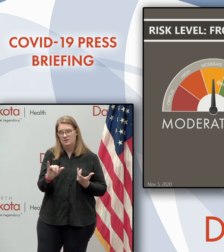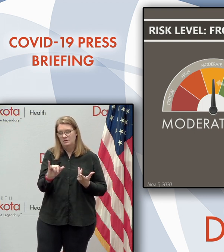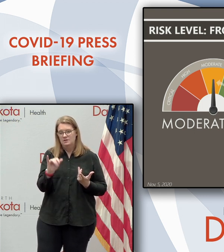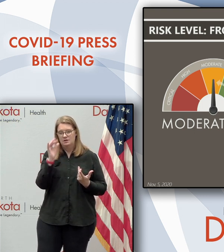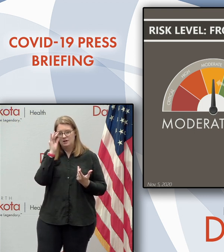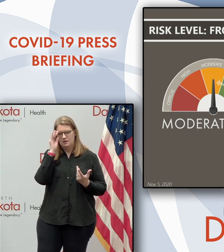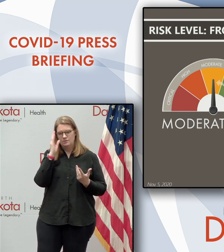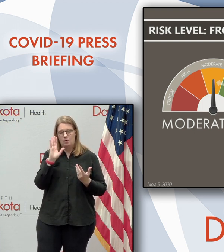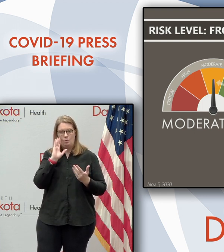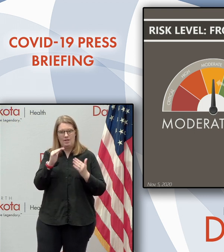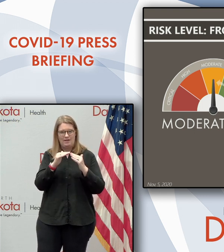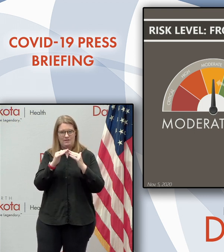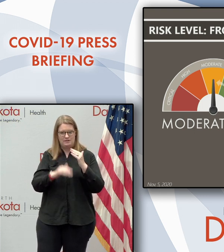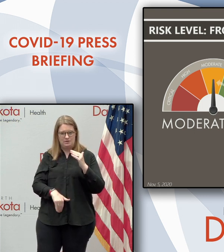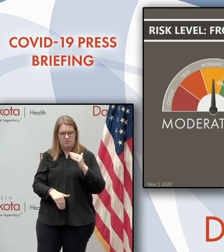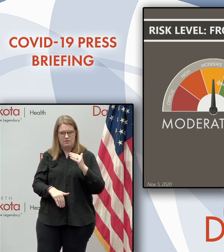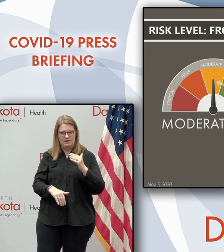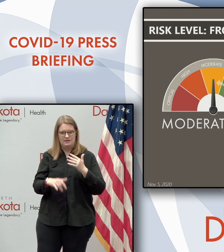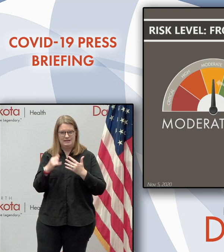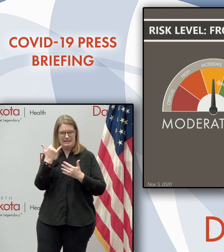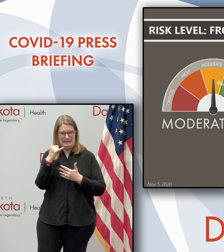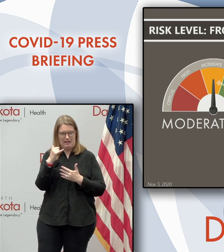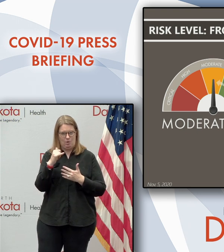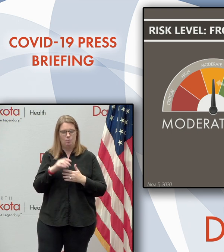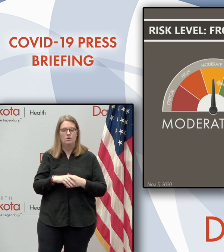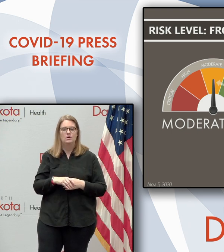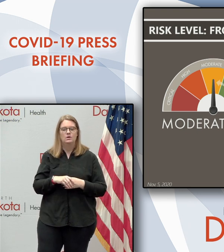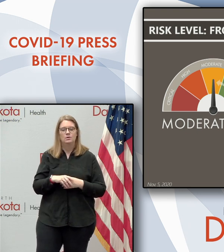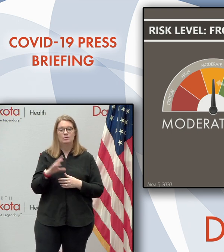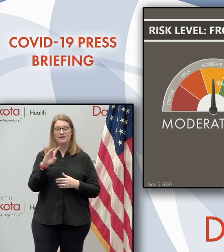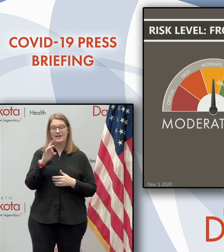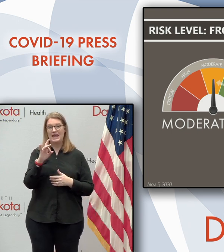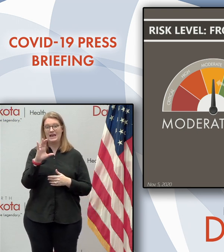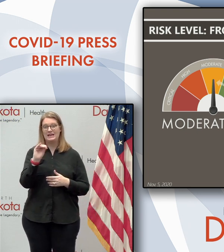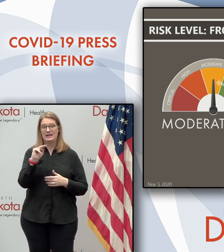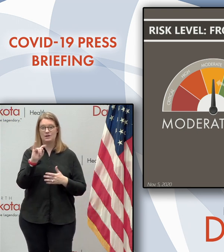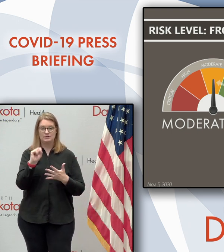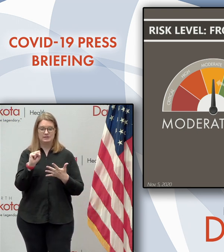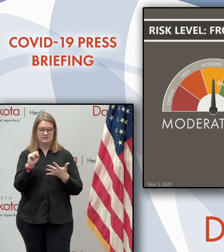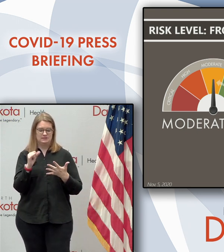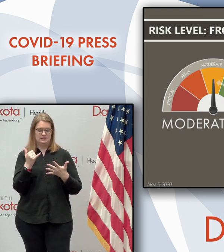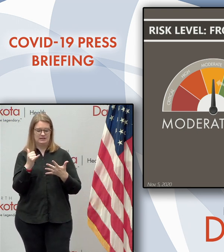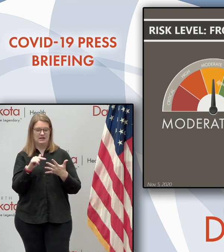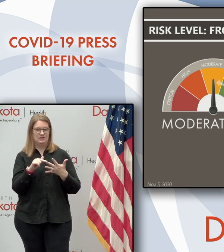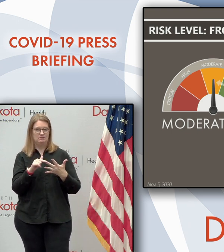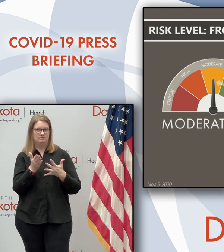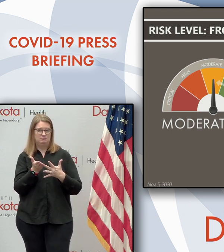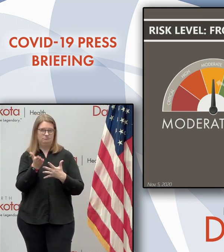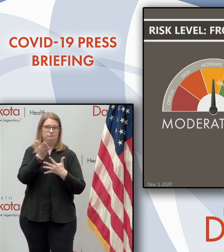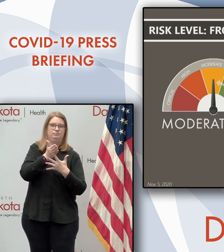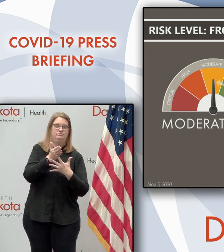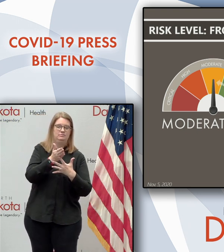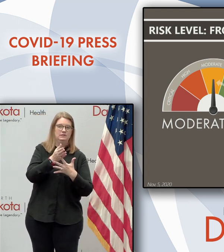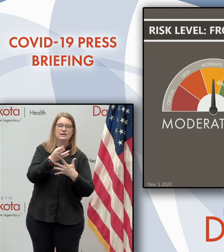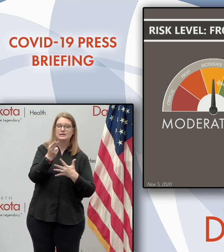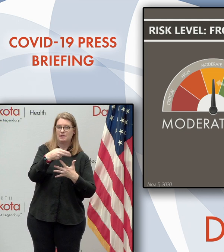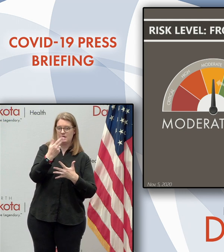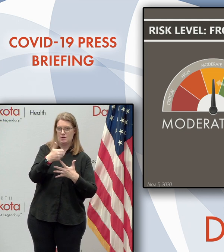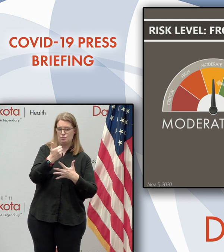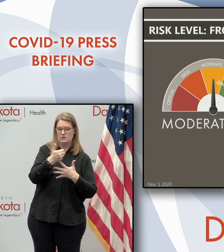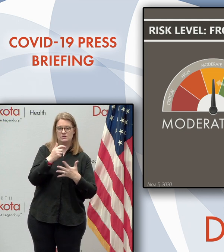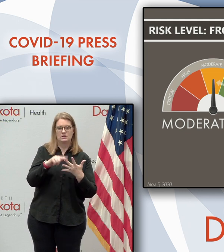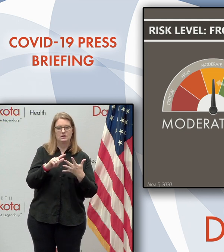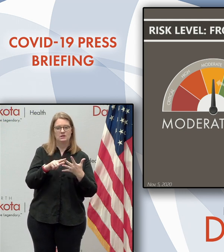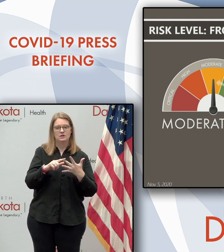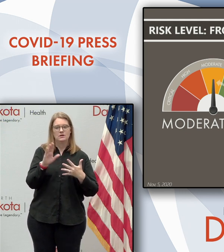than, uh, yellow on this. We've got eight counties that were at the yellow, the moderate list level that are moving into the high risk level. Those